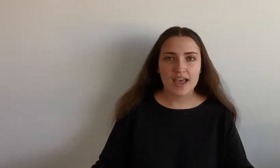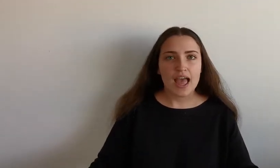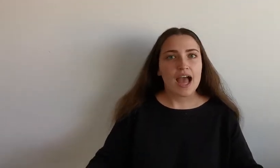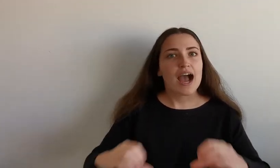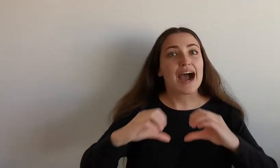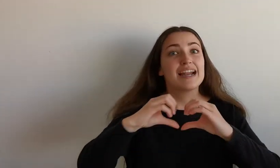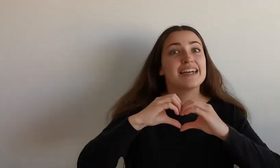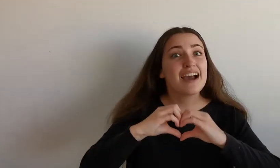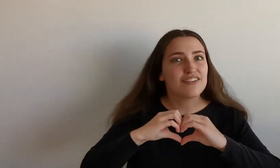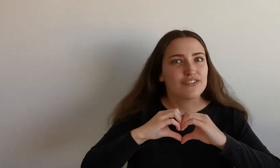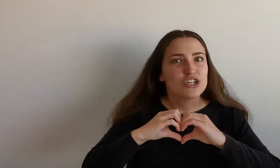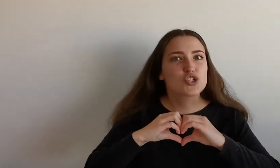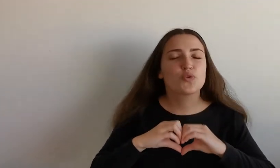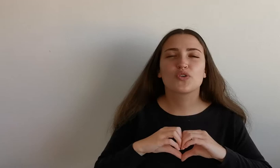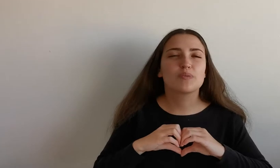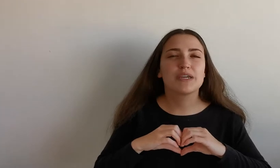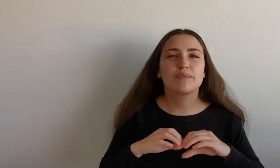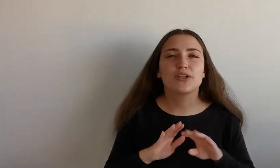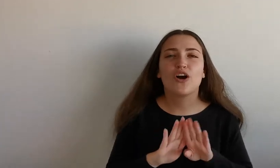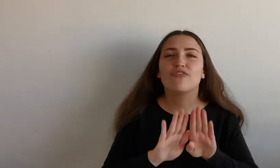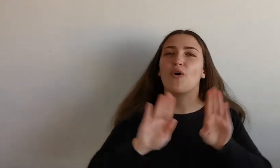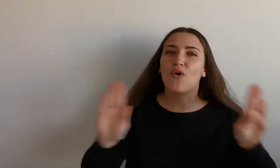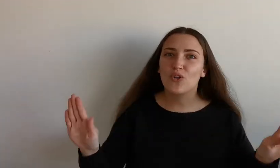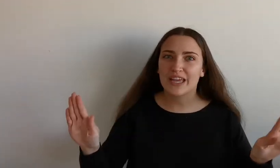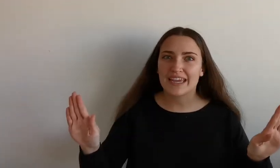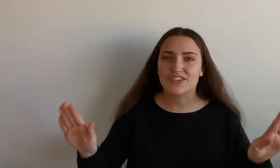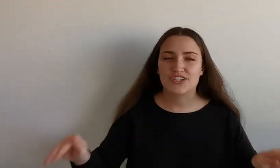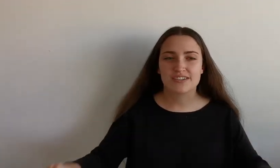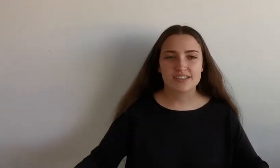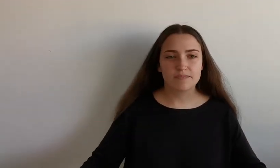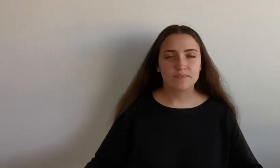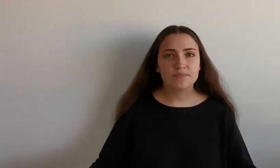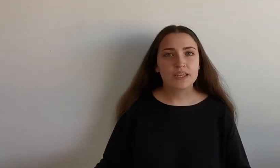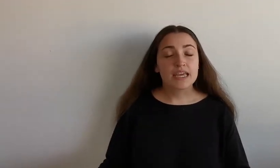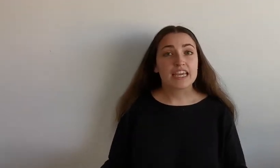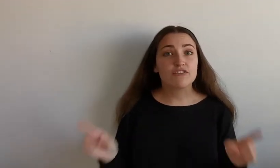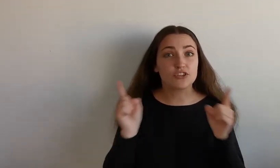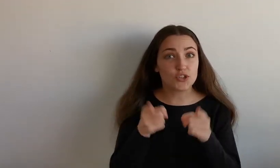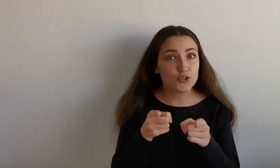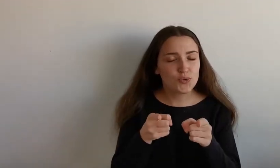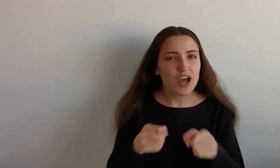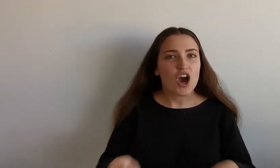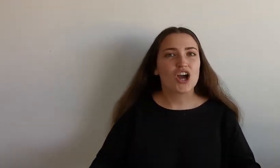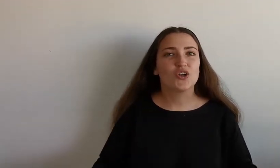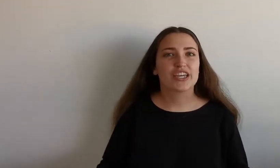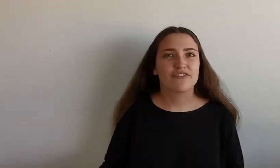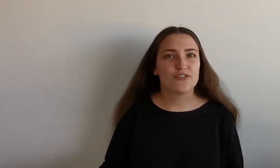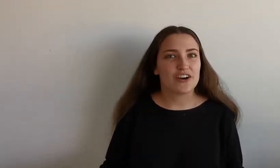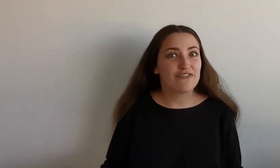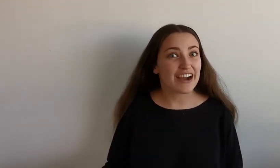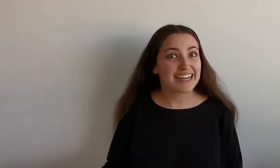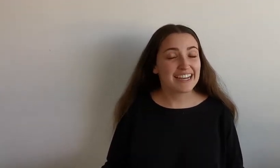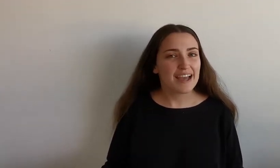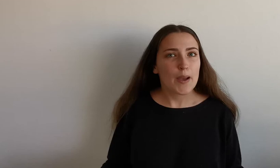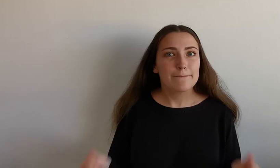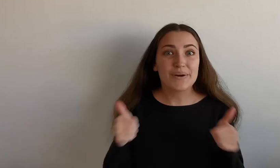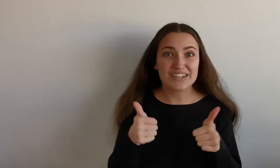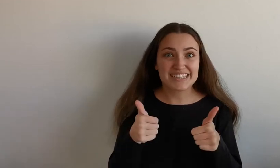I love to work with people of all ages. If you are looking for a funny positive